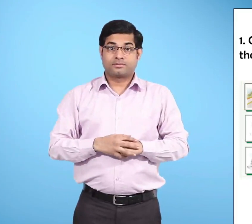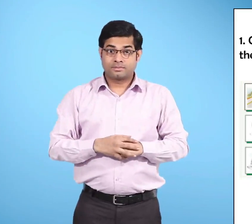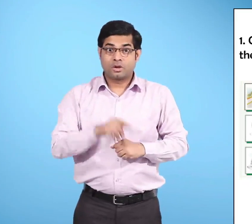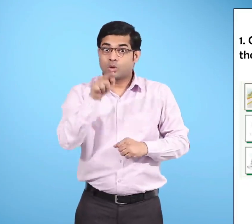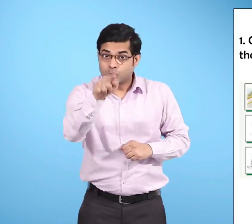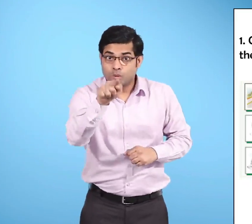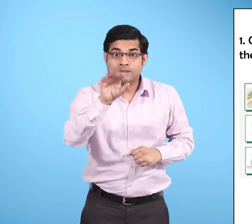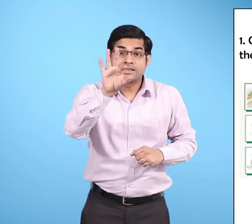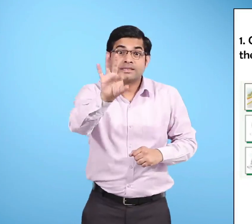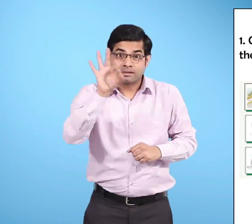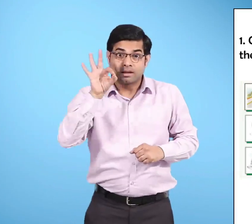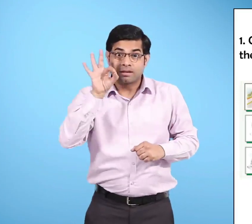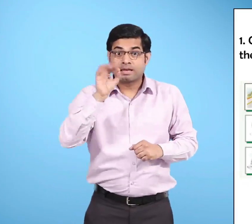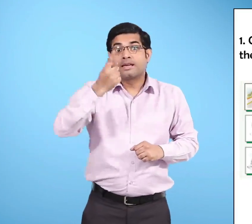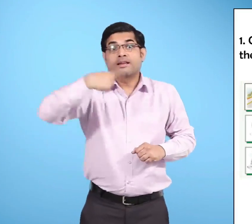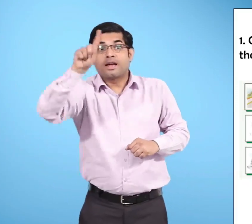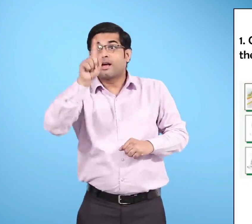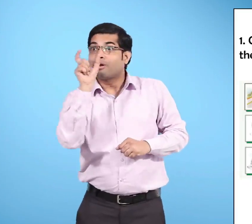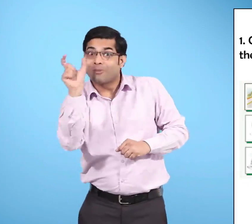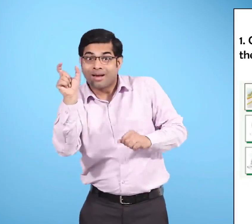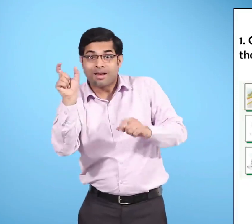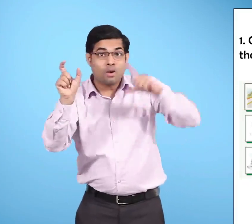You have to choose the right word that depicts the picture